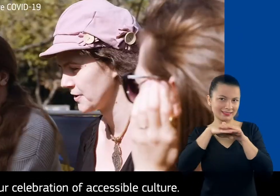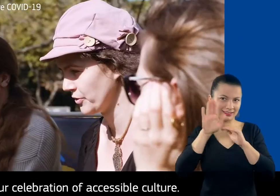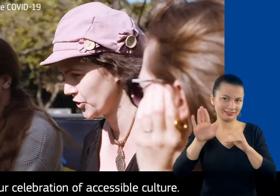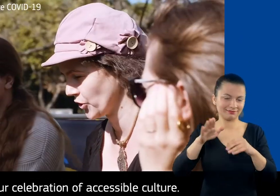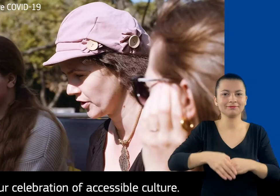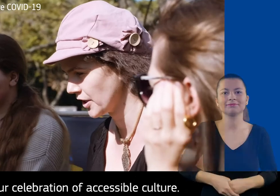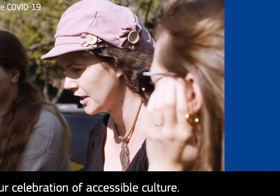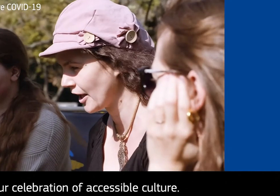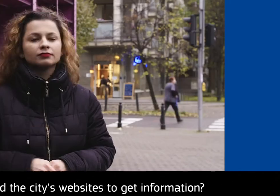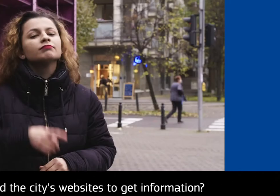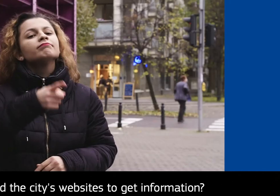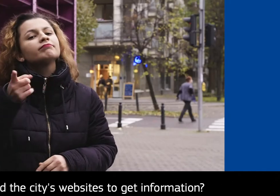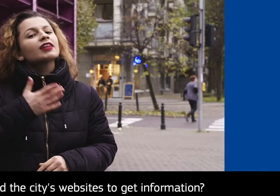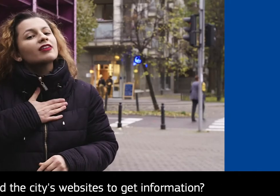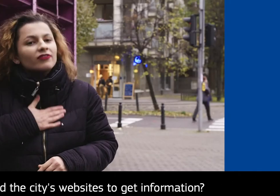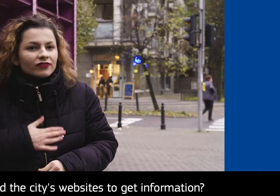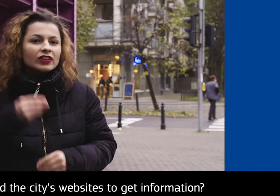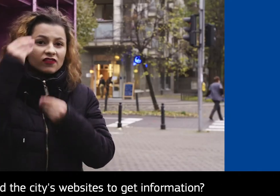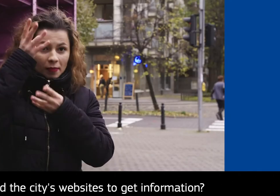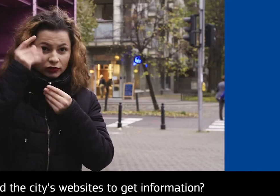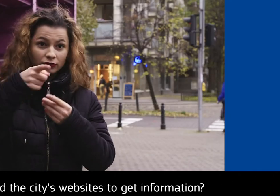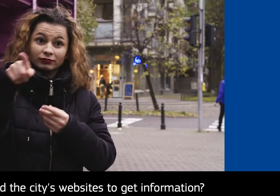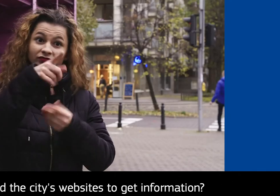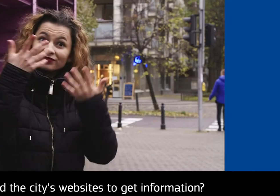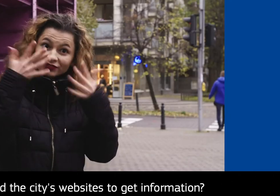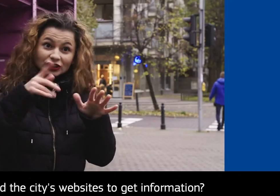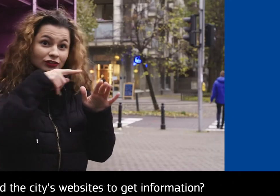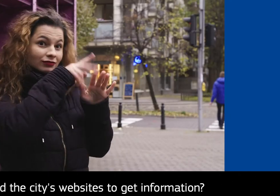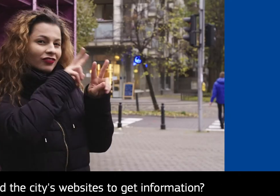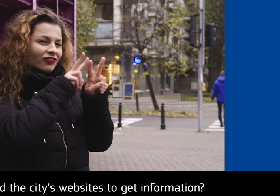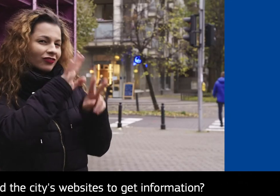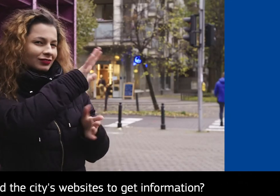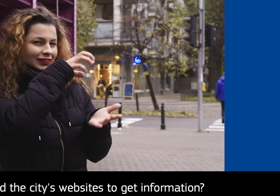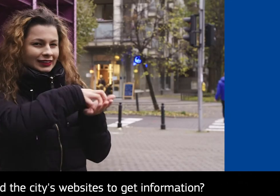of accessible culture. Have you used the city's websites to get information?